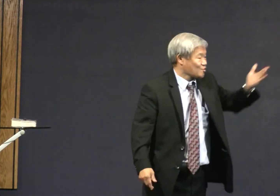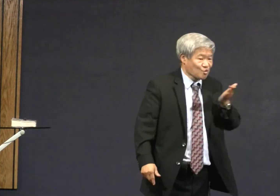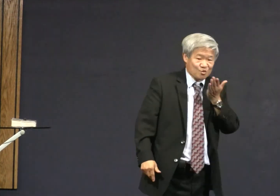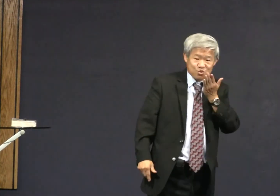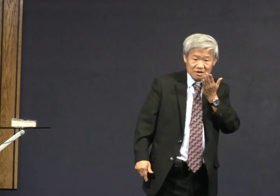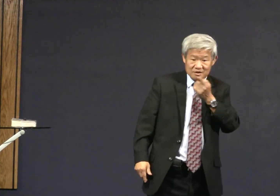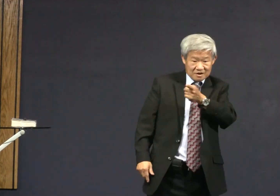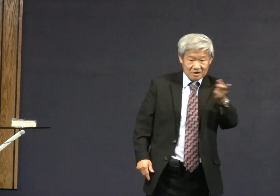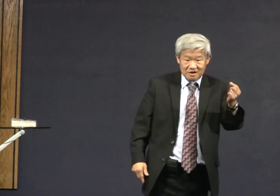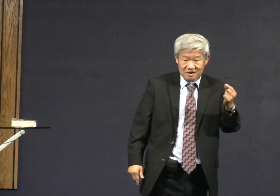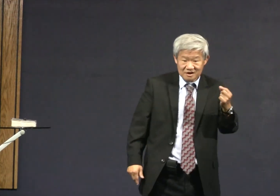so you